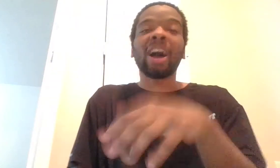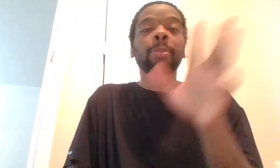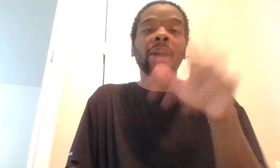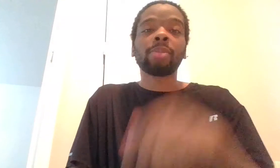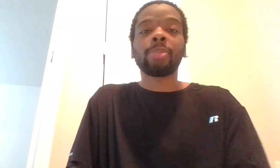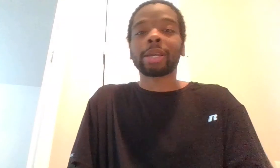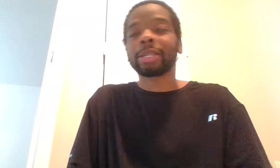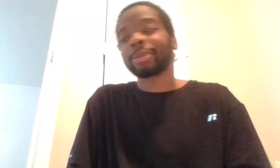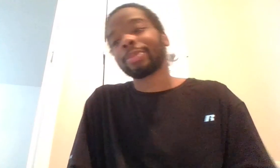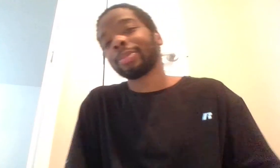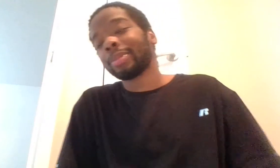know, I can pay out my pocket.